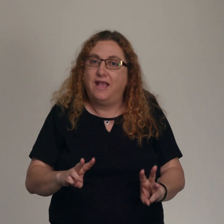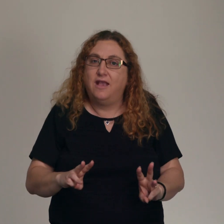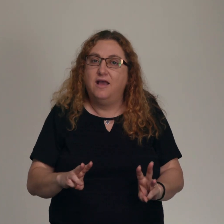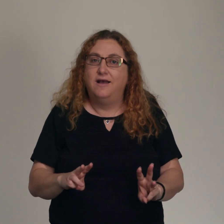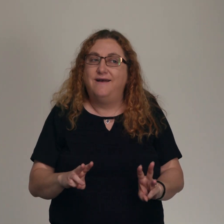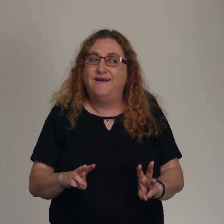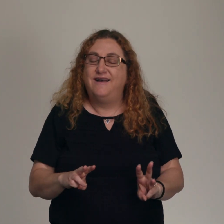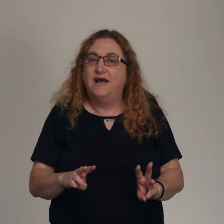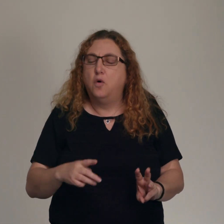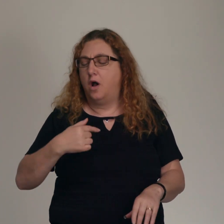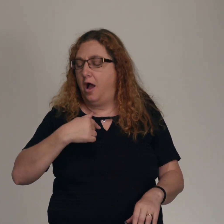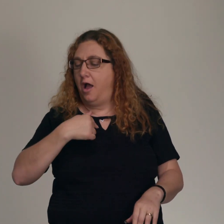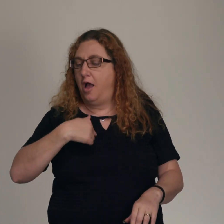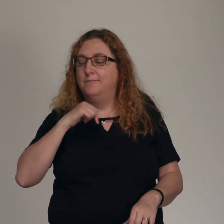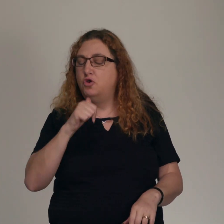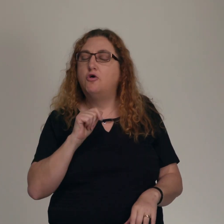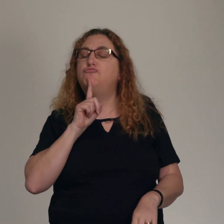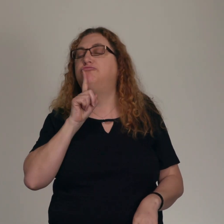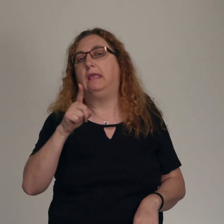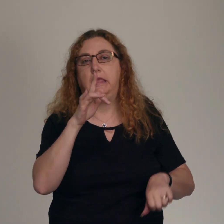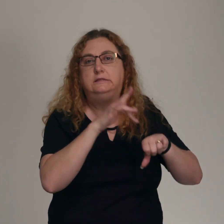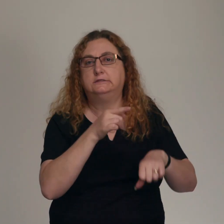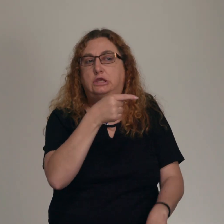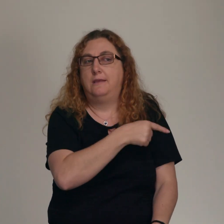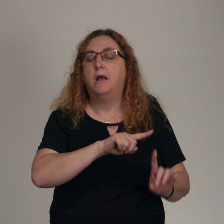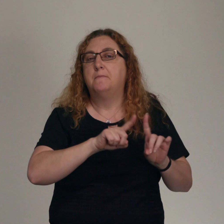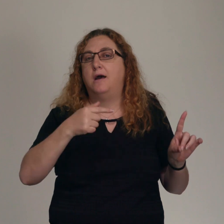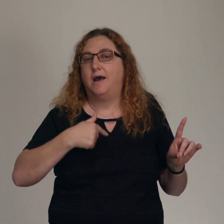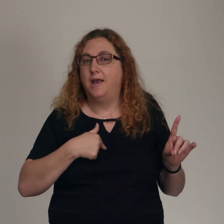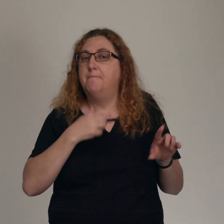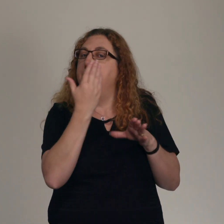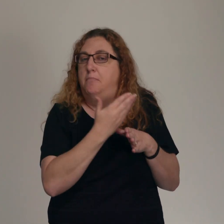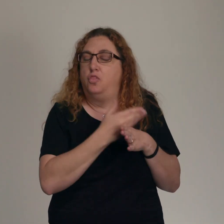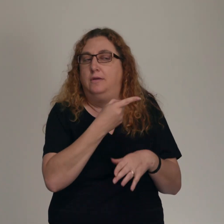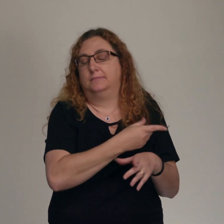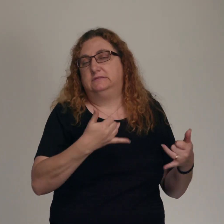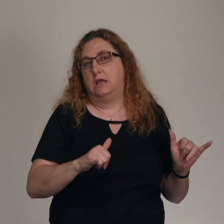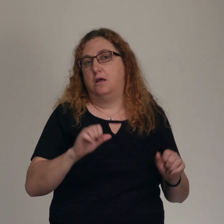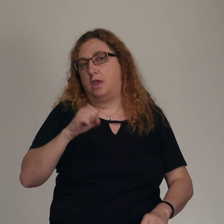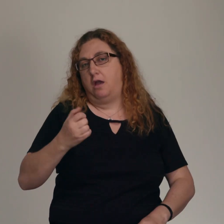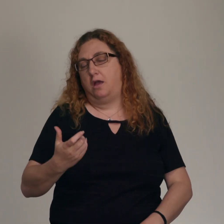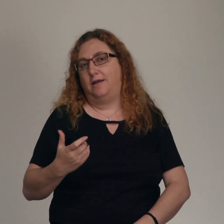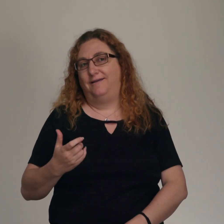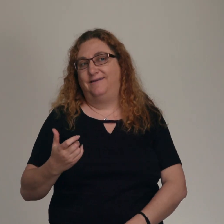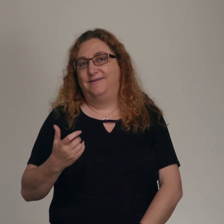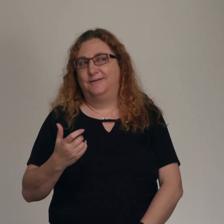obeying the letter of the law, but not the underlying intention of the law. This is what Jesus is getting after here. He's saying, look,